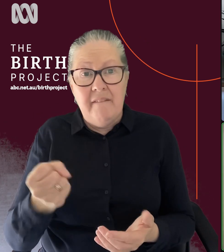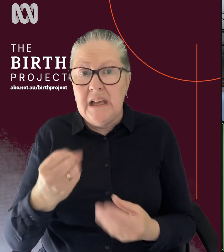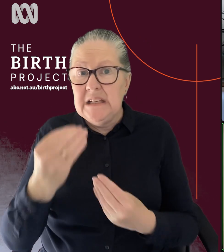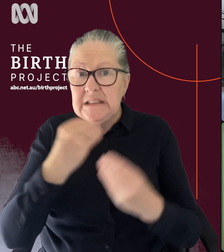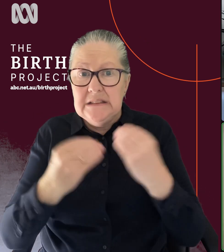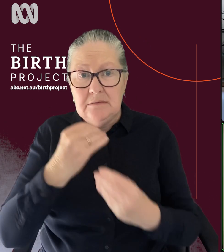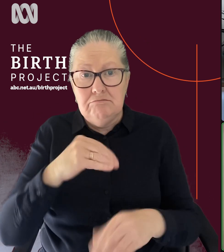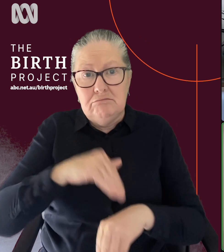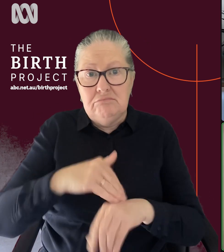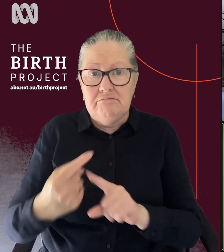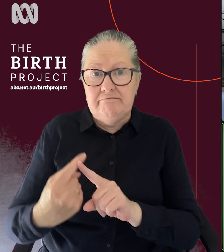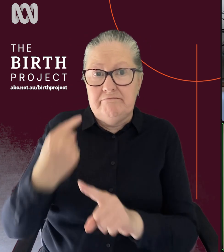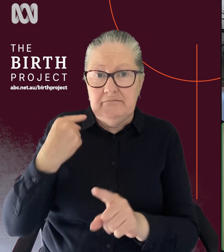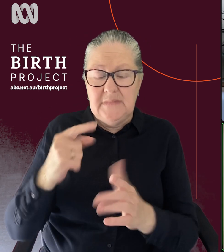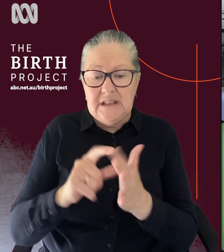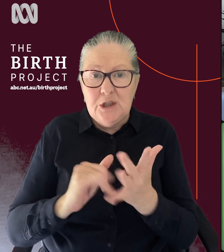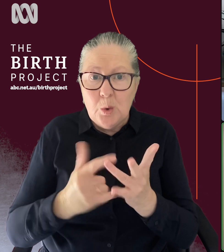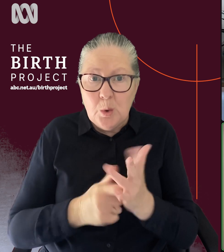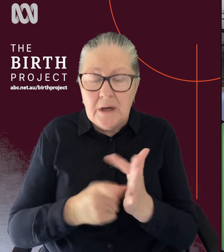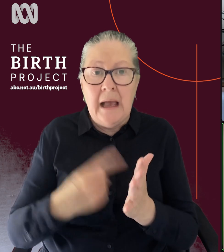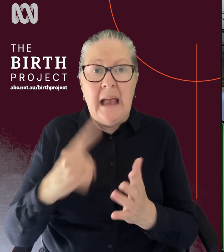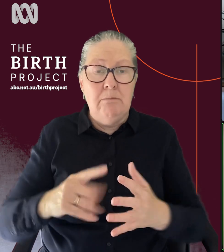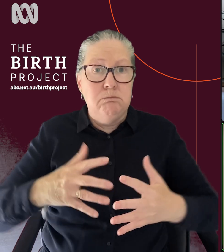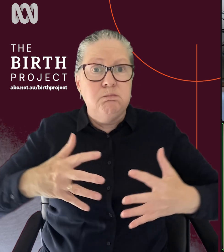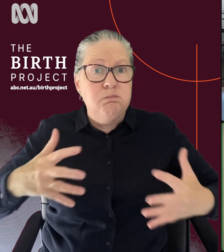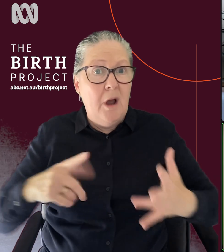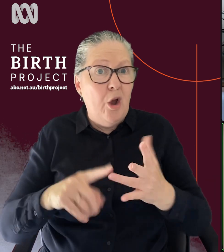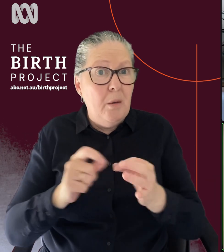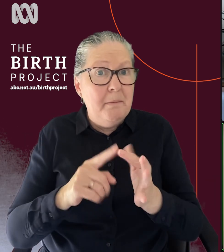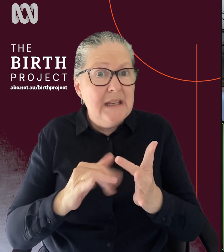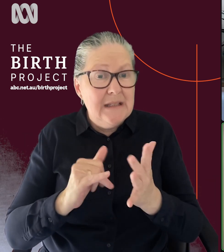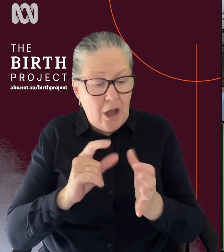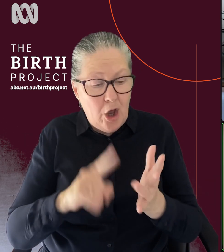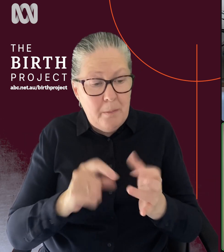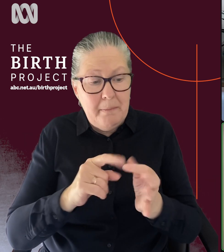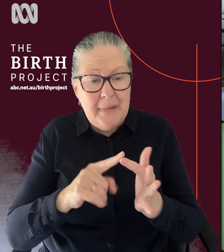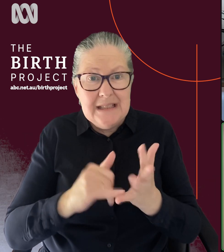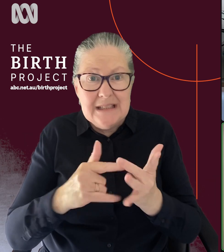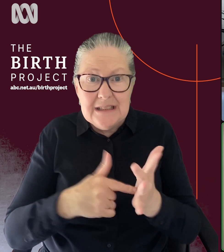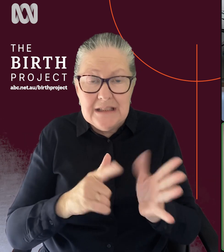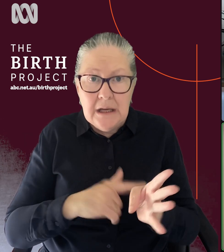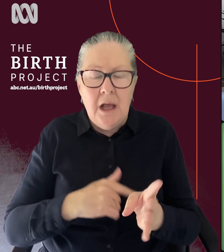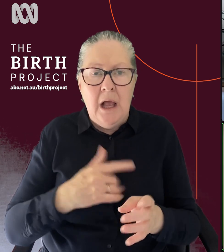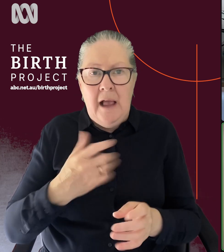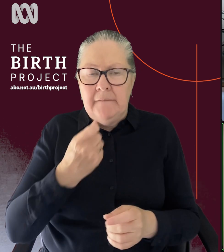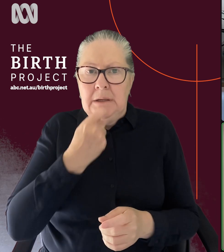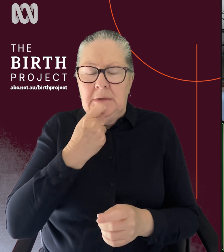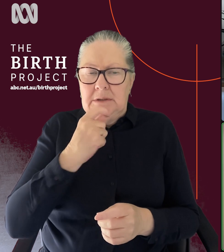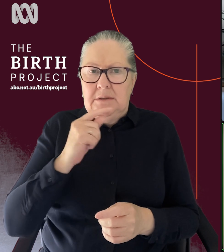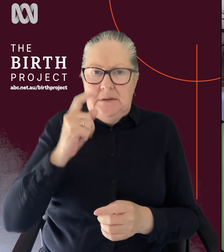or they've been, um, had issues with obesity and that's really triggering for them to talk about their weight or to bring it up every time. So I think, again,